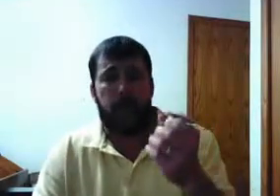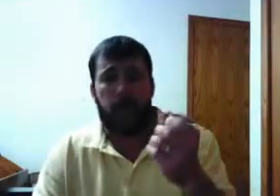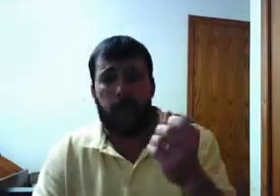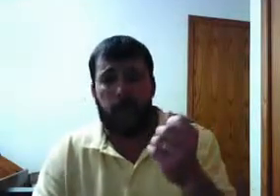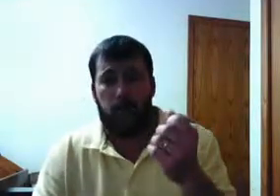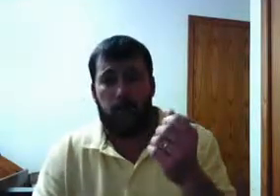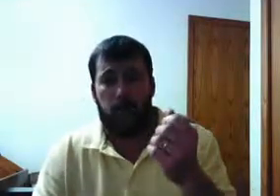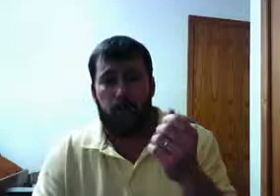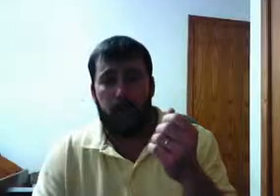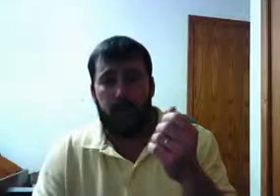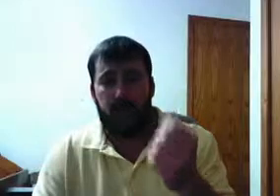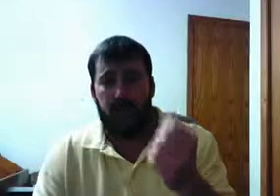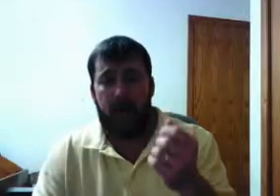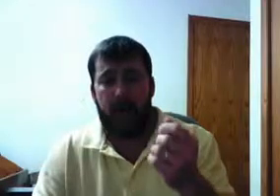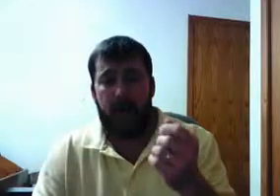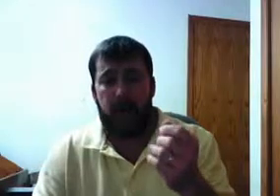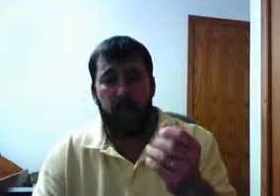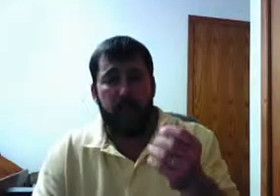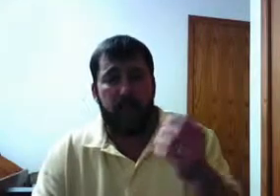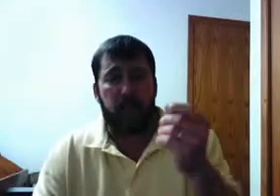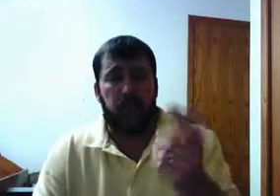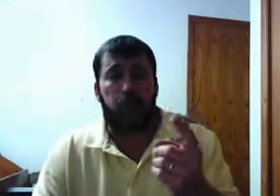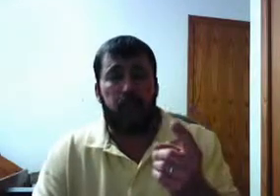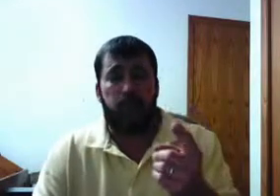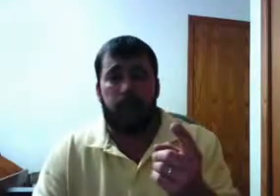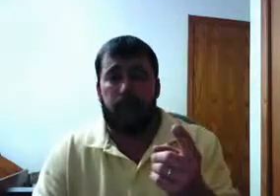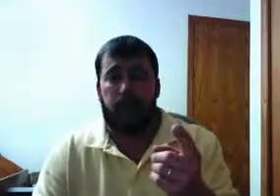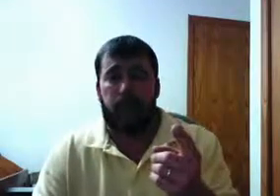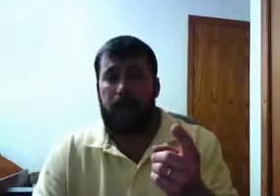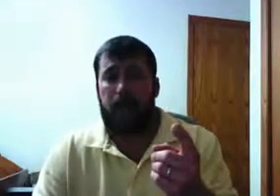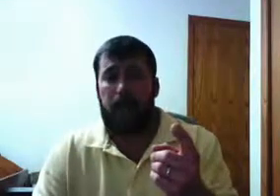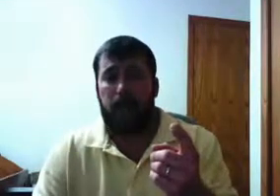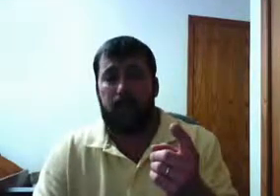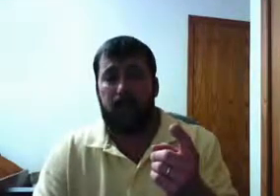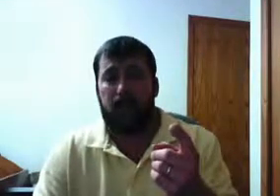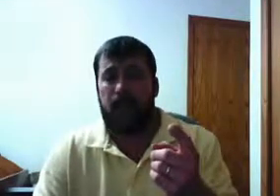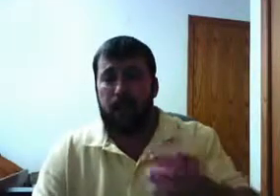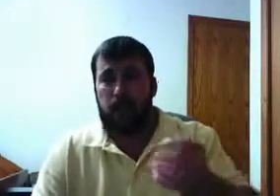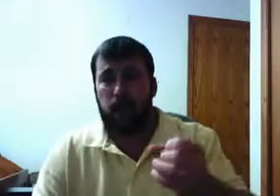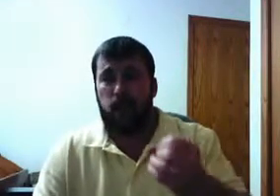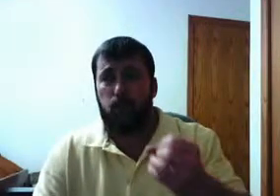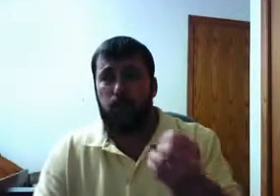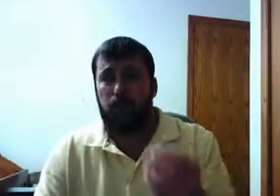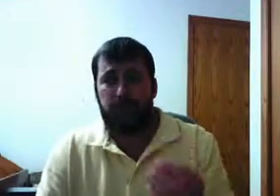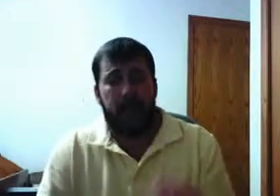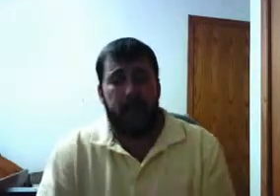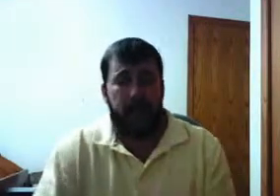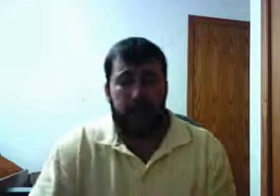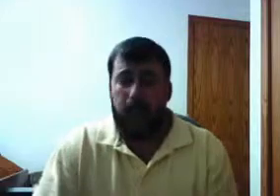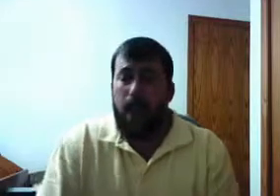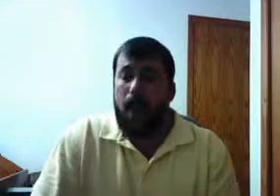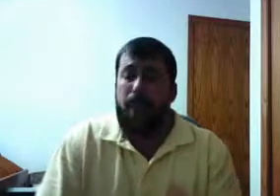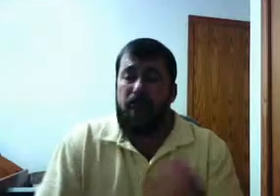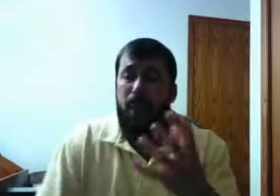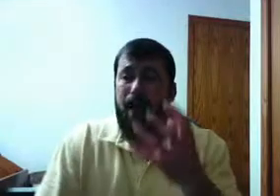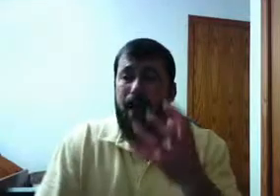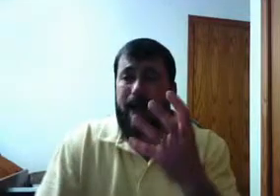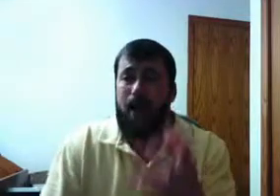are in retirement age and you stole their money that they can't live right. See, because what I'm saying is this. They do not care